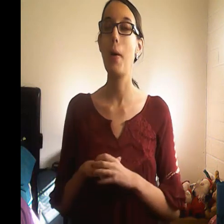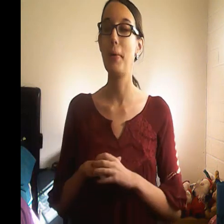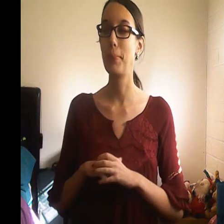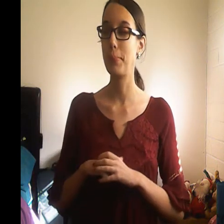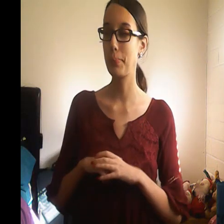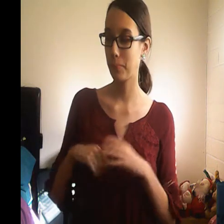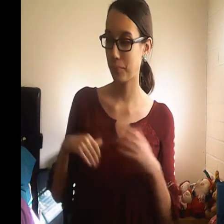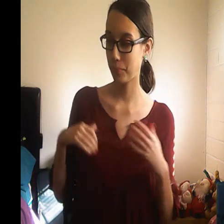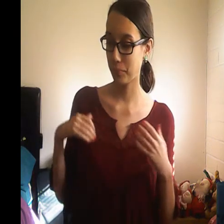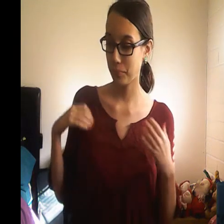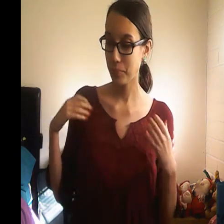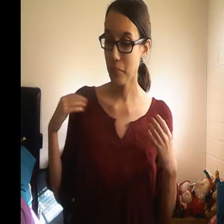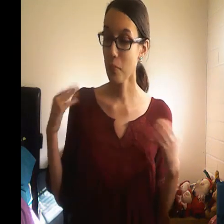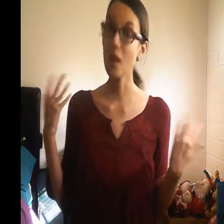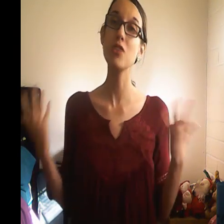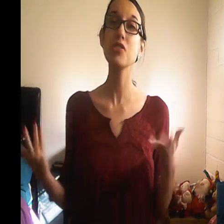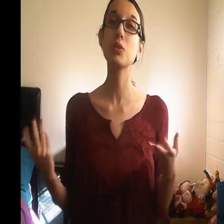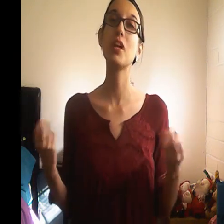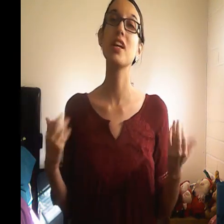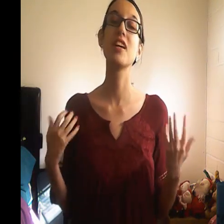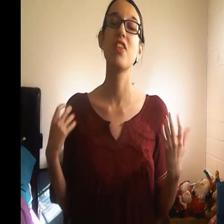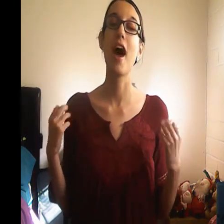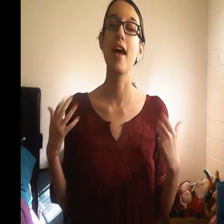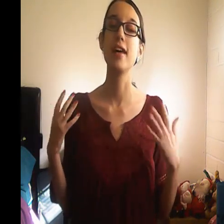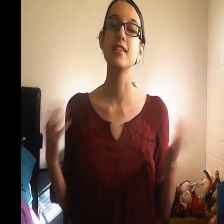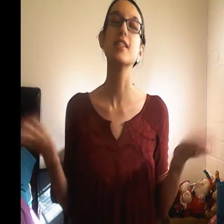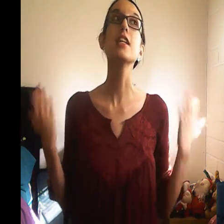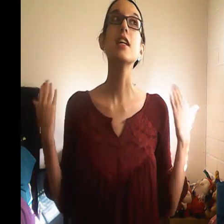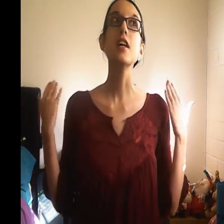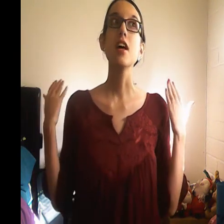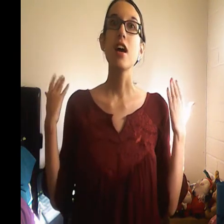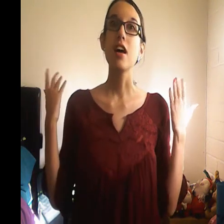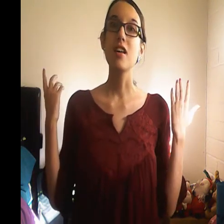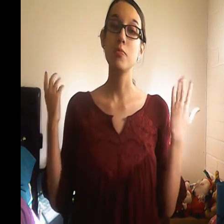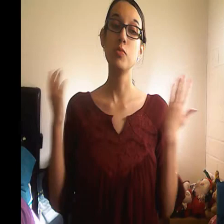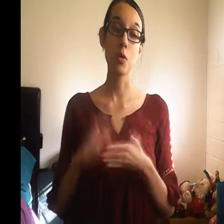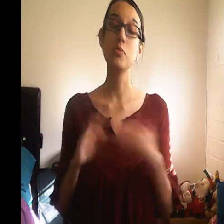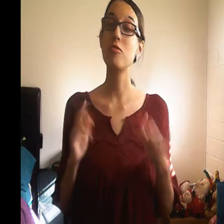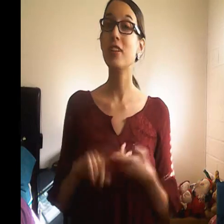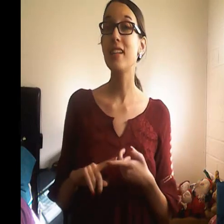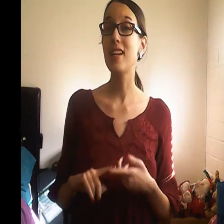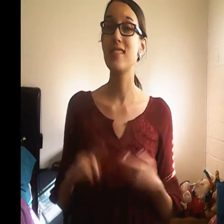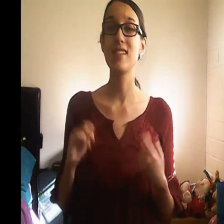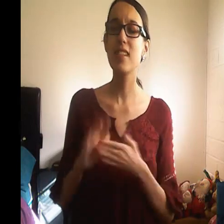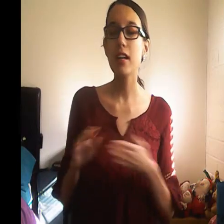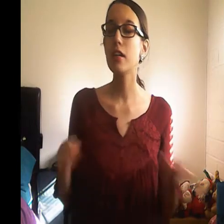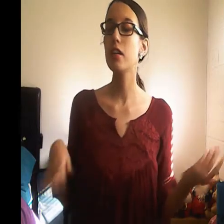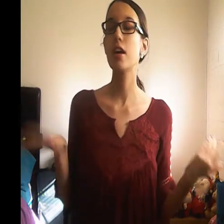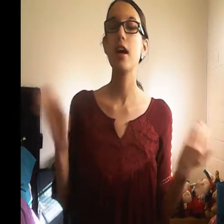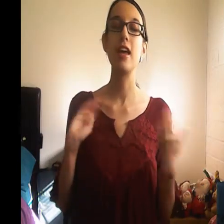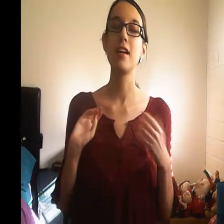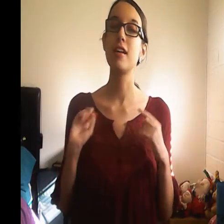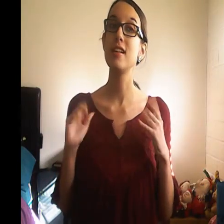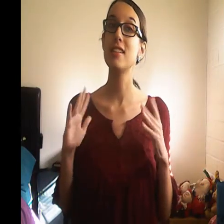i also like that it absorbs really nice skin and it does